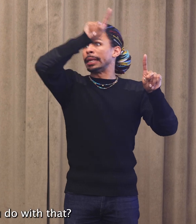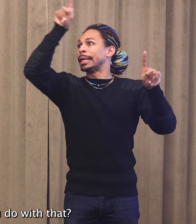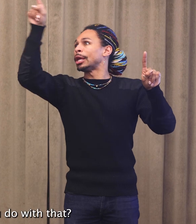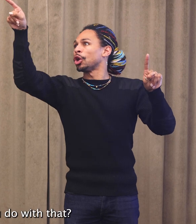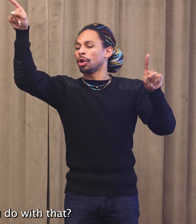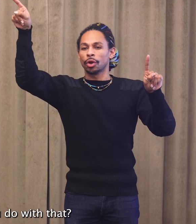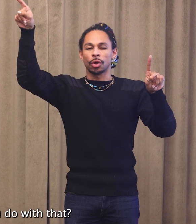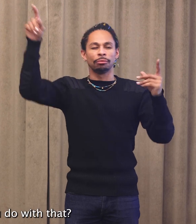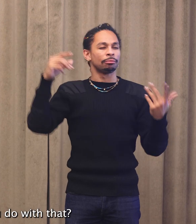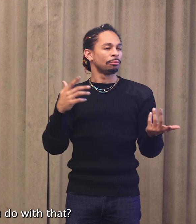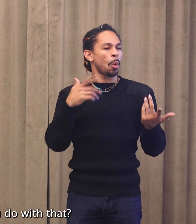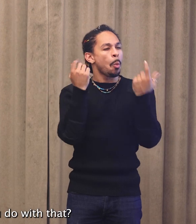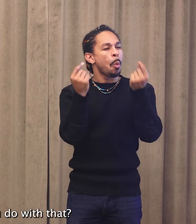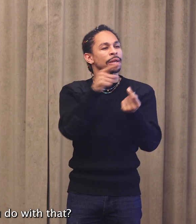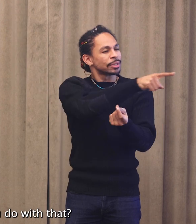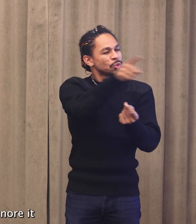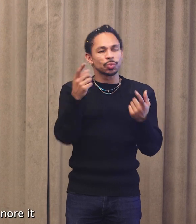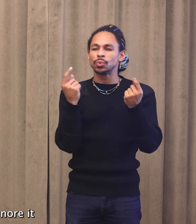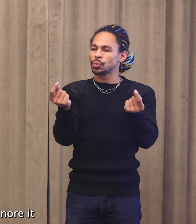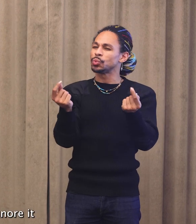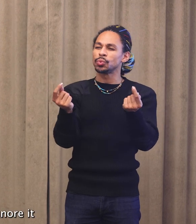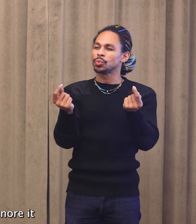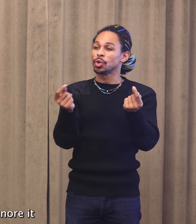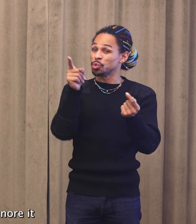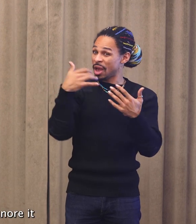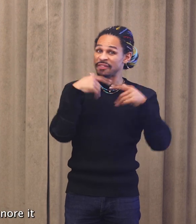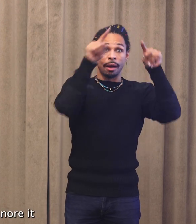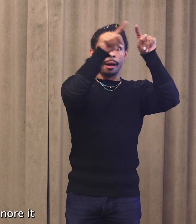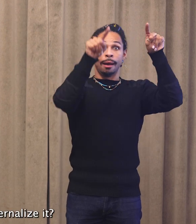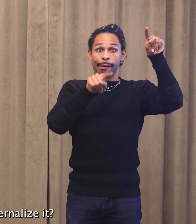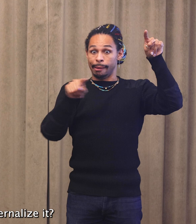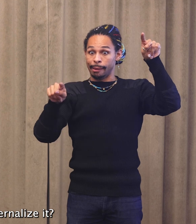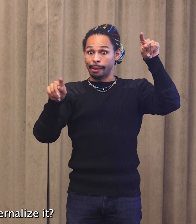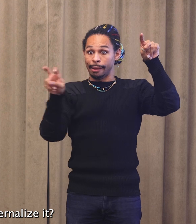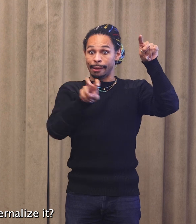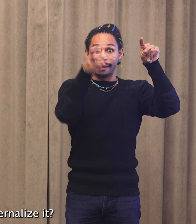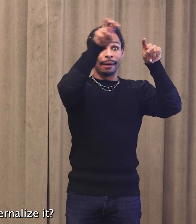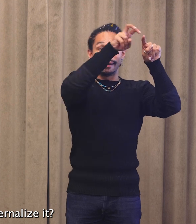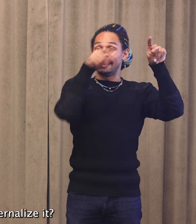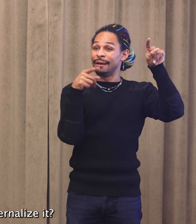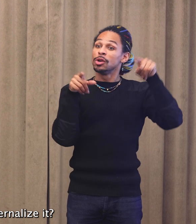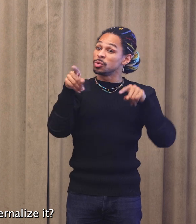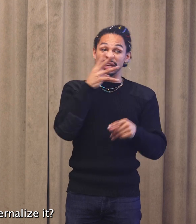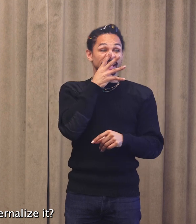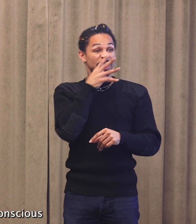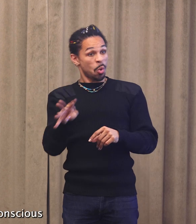And what did you do with that? Did you ignore it or did you internalize it?